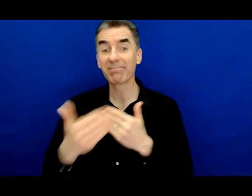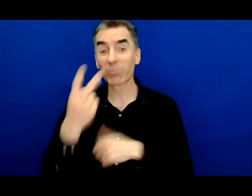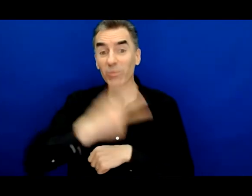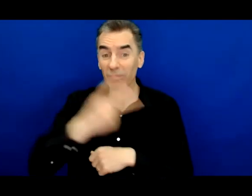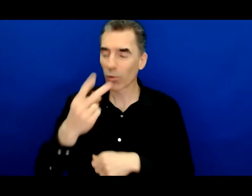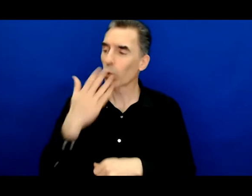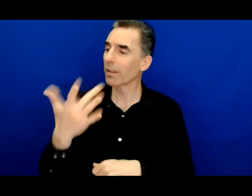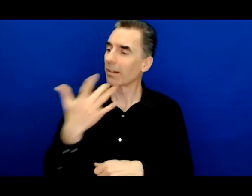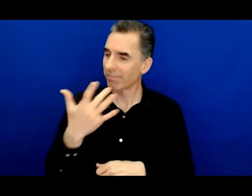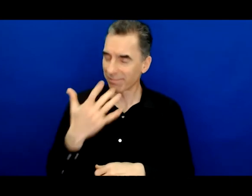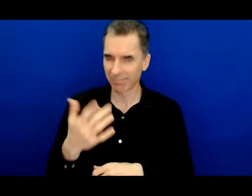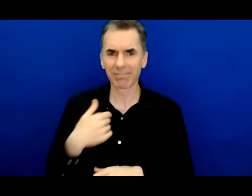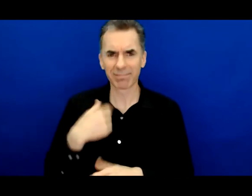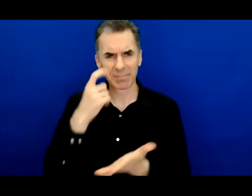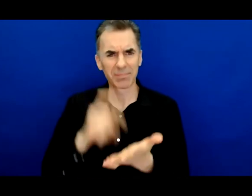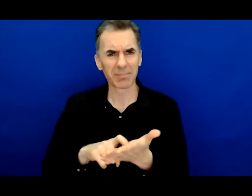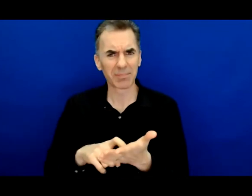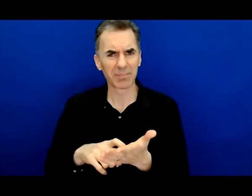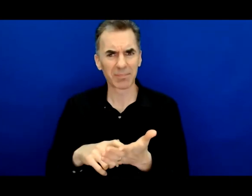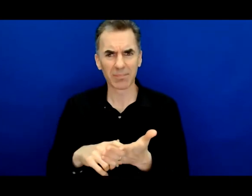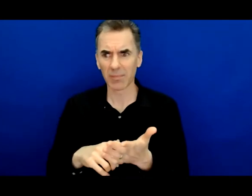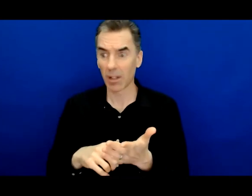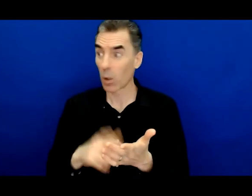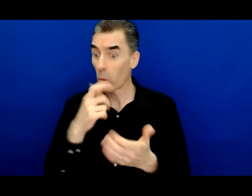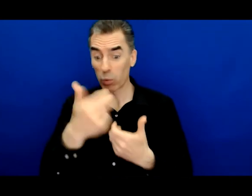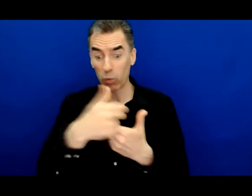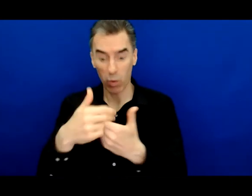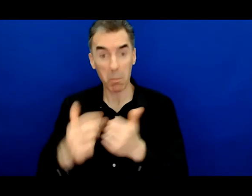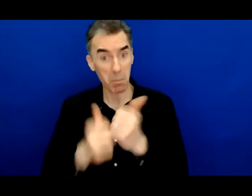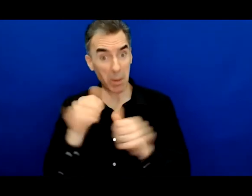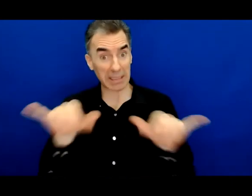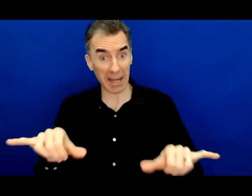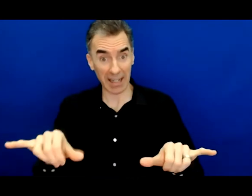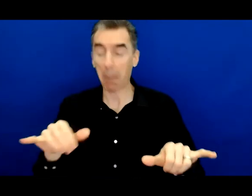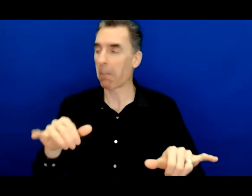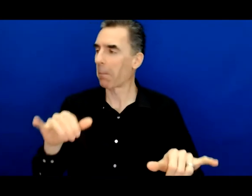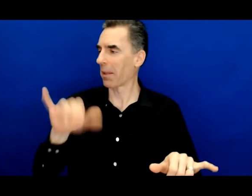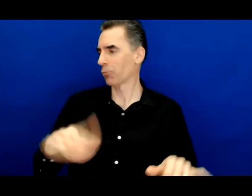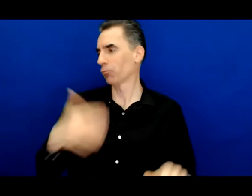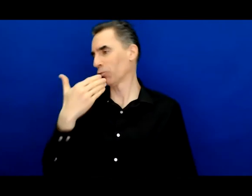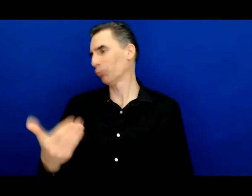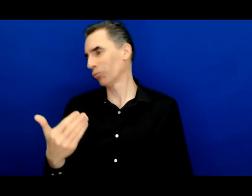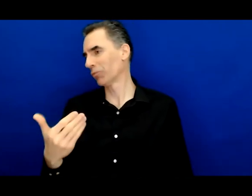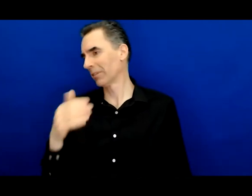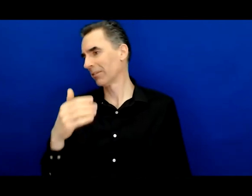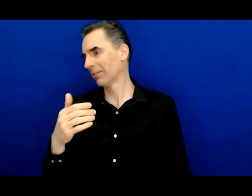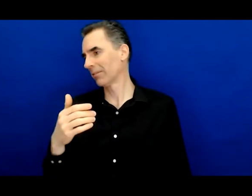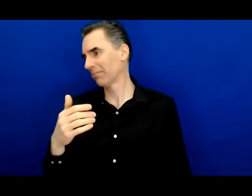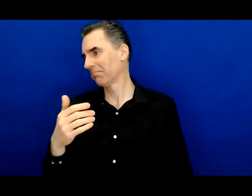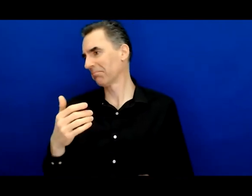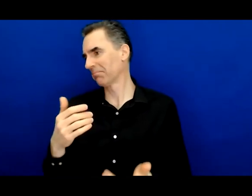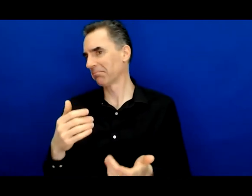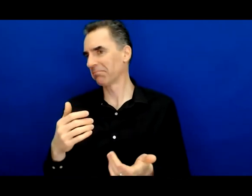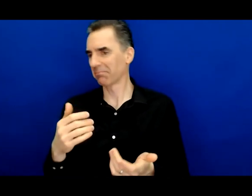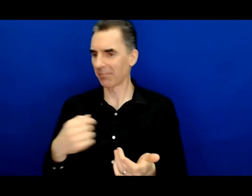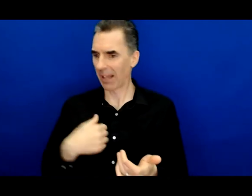and I noticed that we kept I think almost all of our audience and so that's a pretty good sign that that I delivered and I appreciate